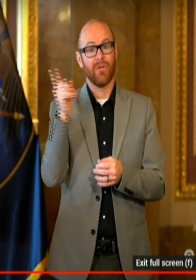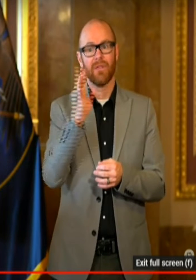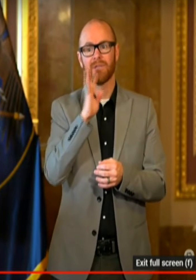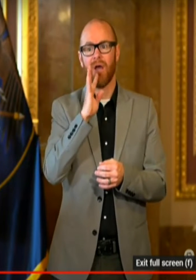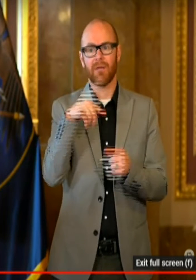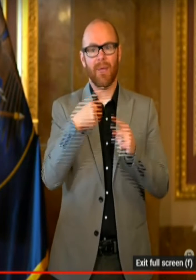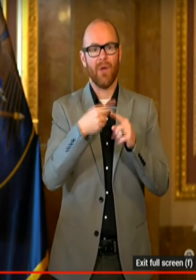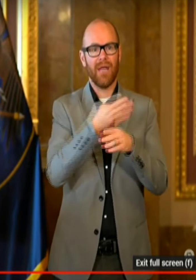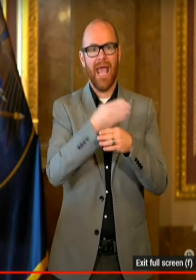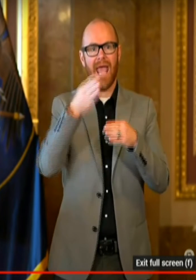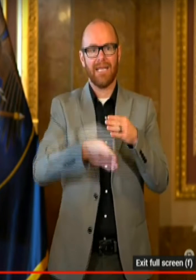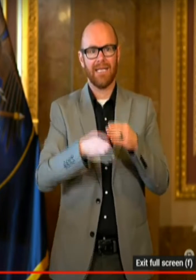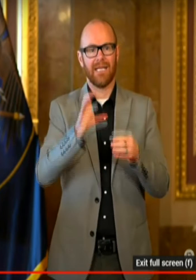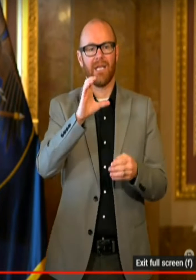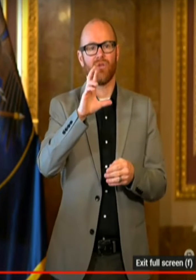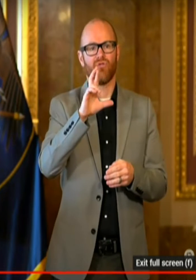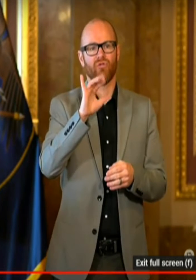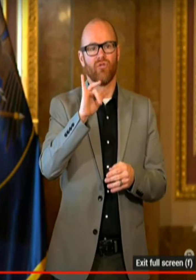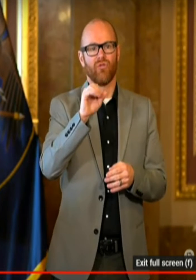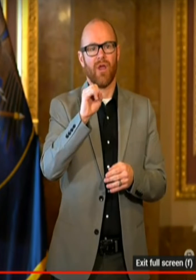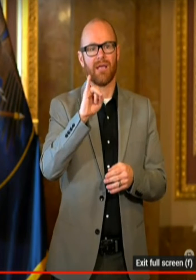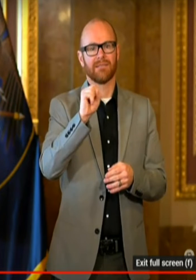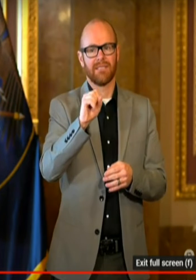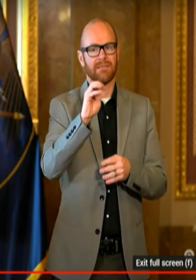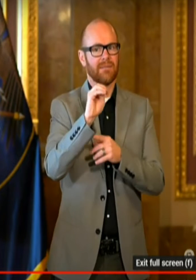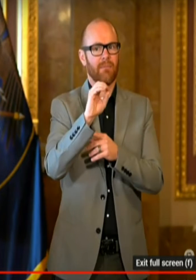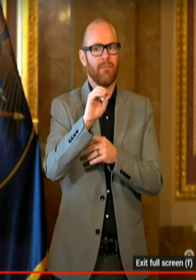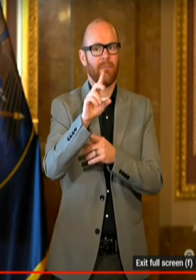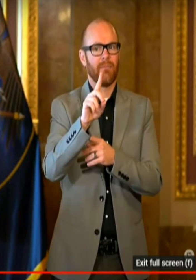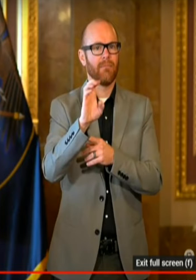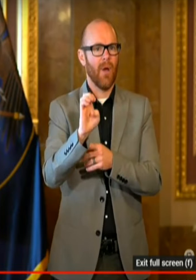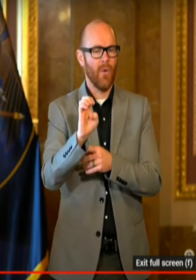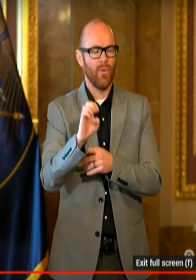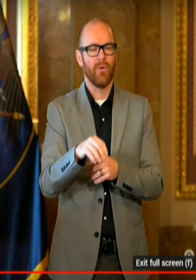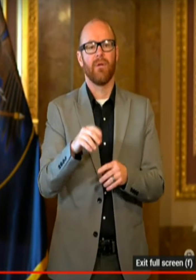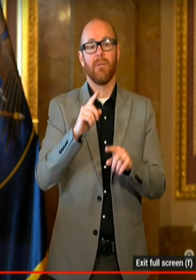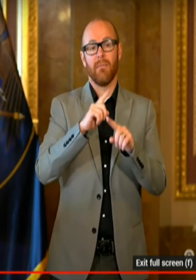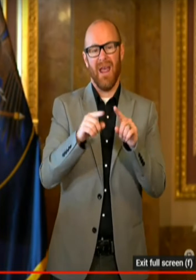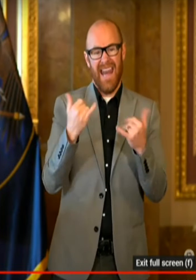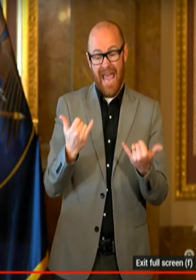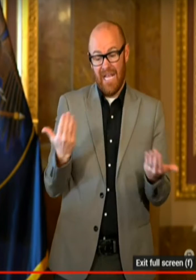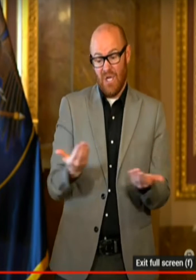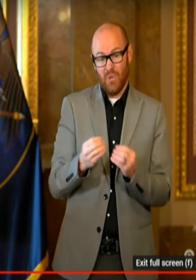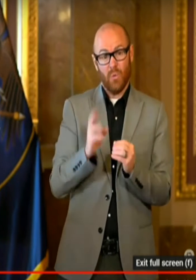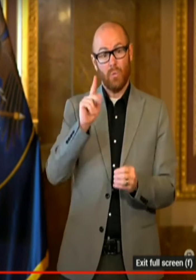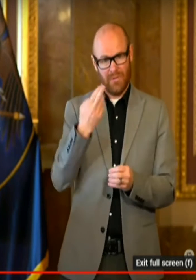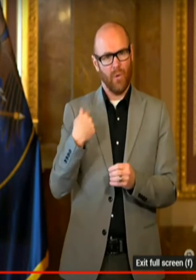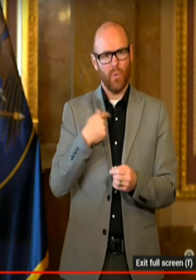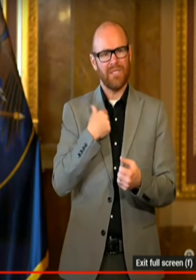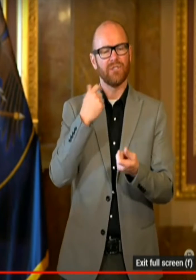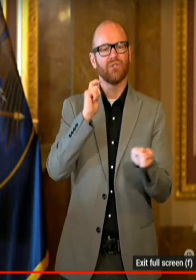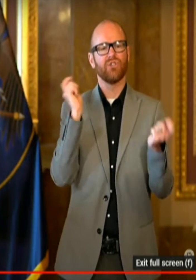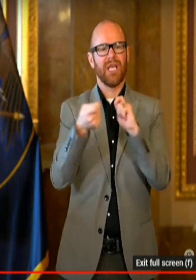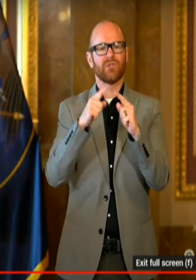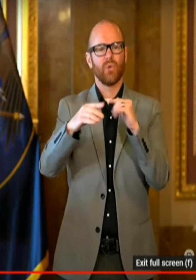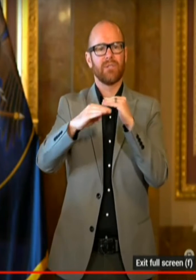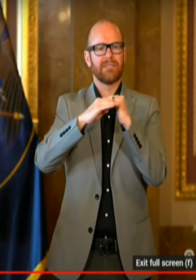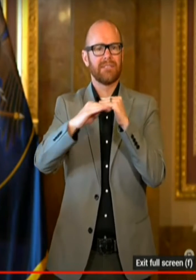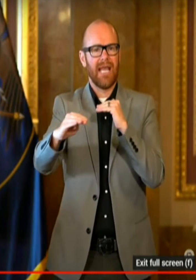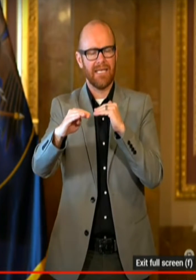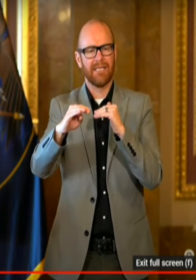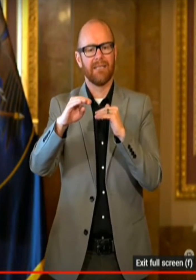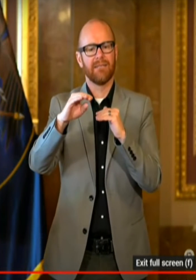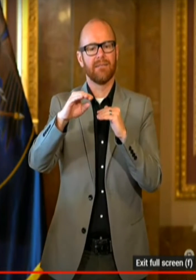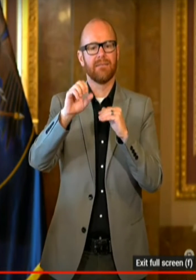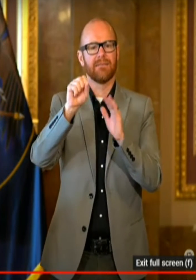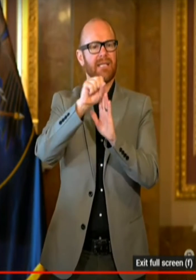they have business capacity restrictions and mask rules. What's the tangible difference for people here in Utah of ending crisis mode and going